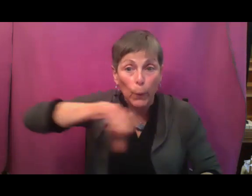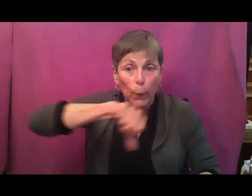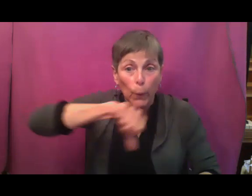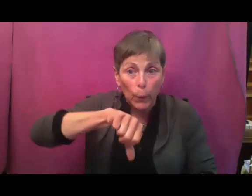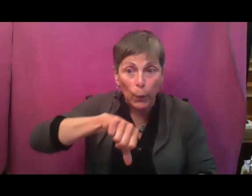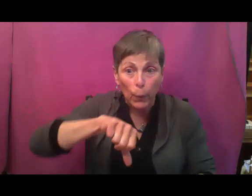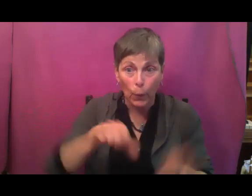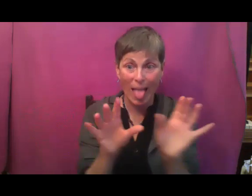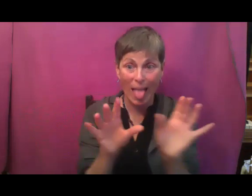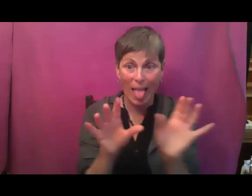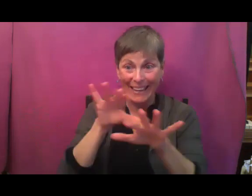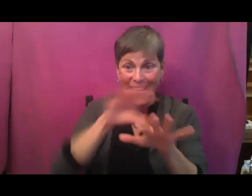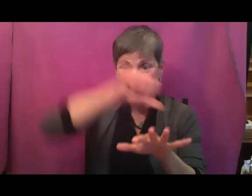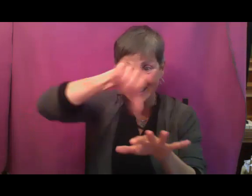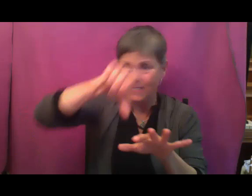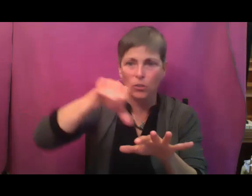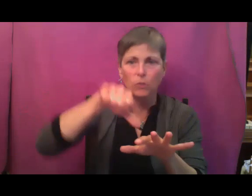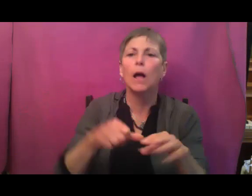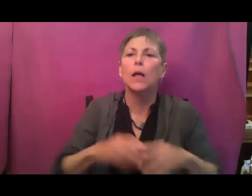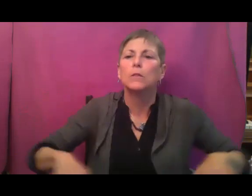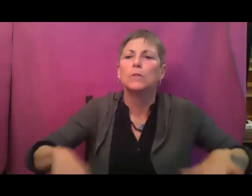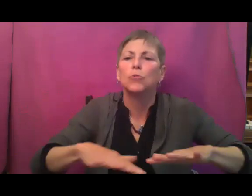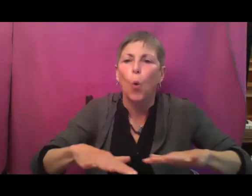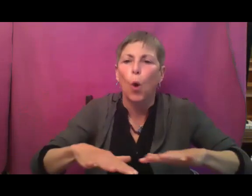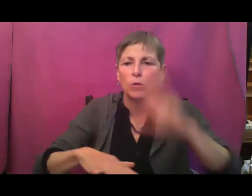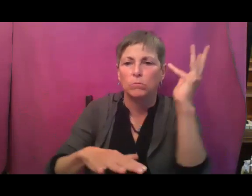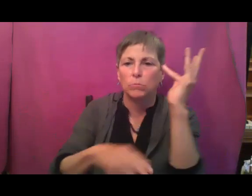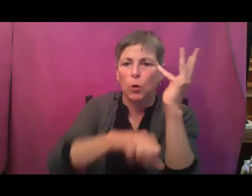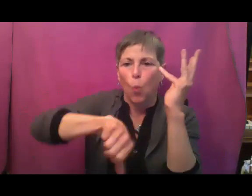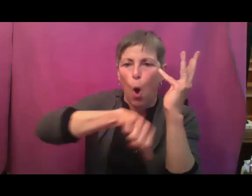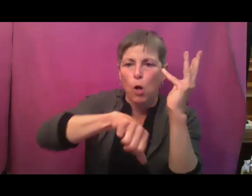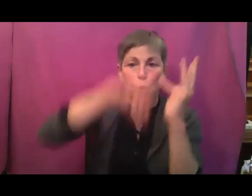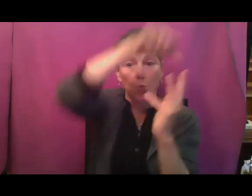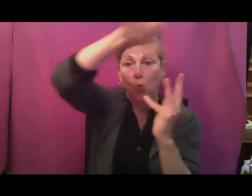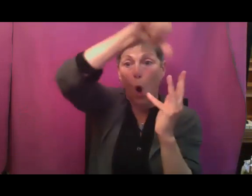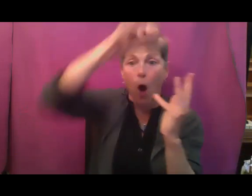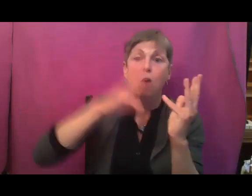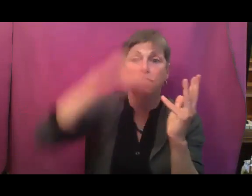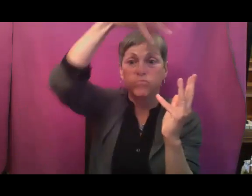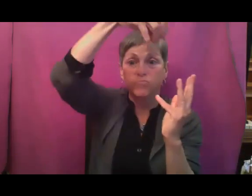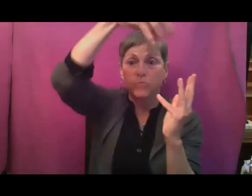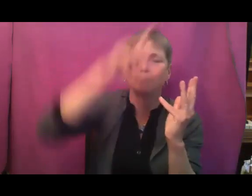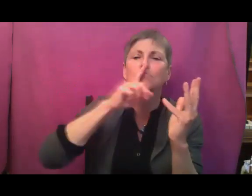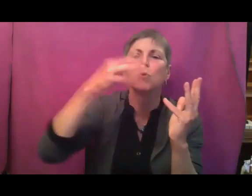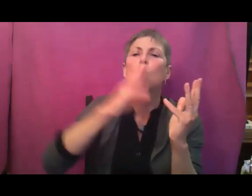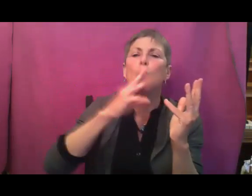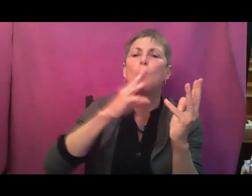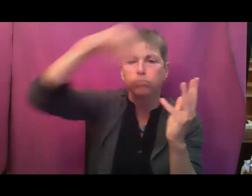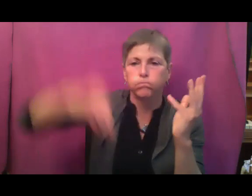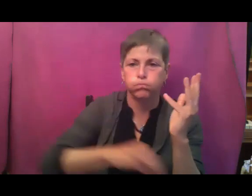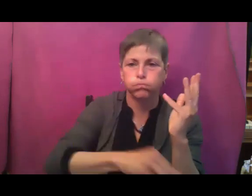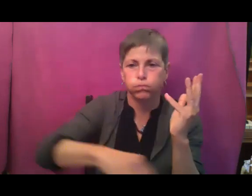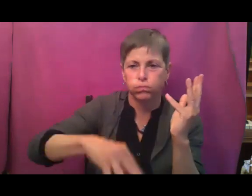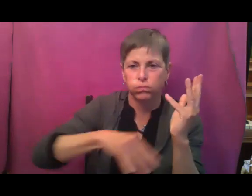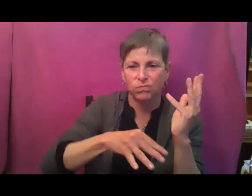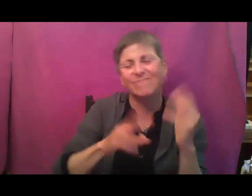And just don't overcrowd. So a lot of these diseases, water is the primary vector for every disease on